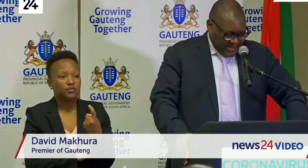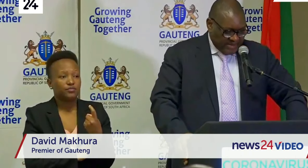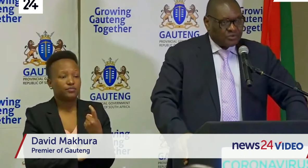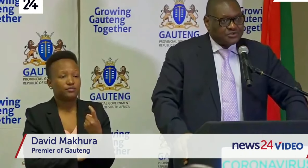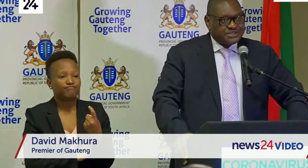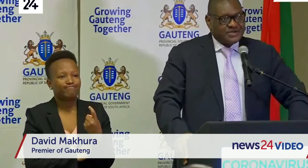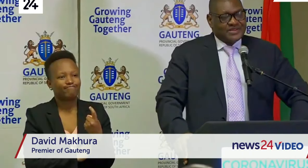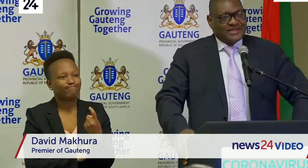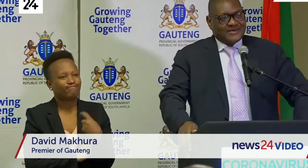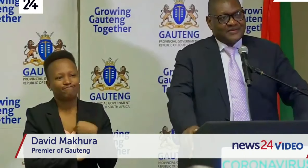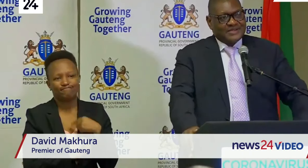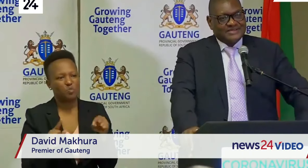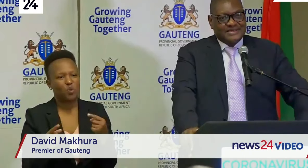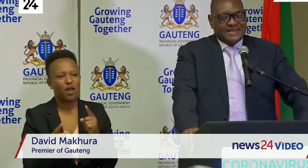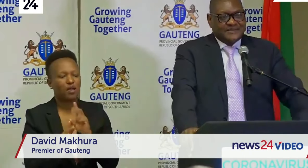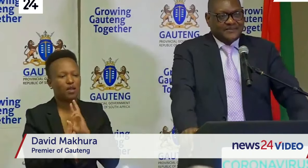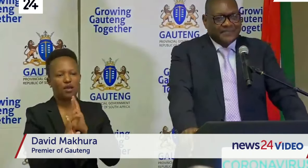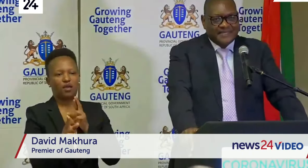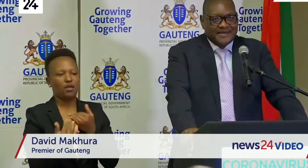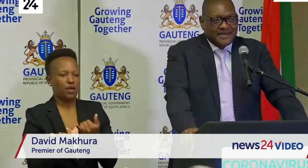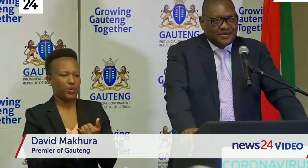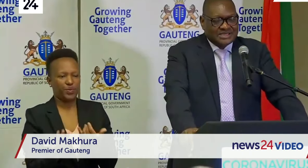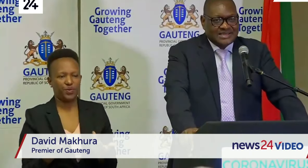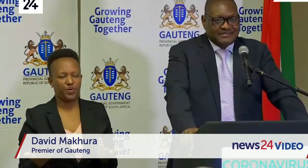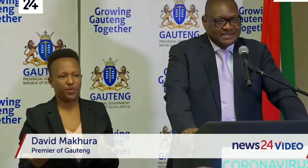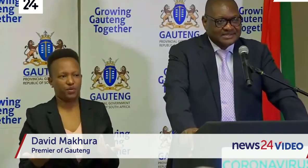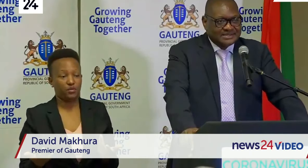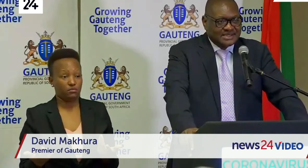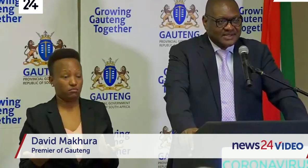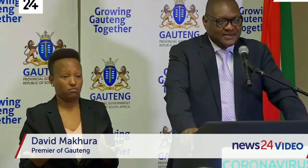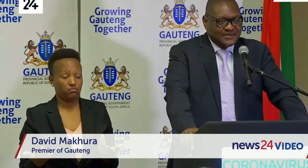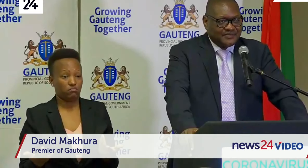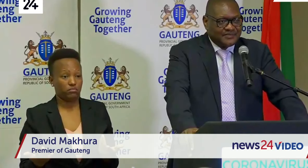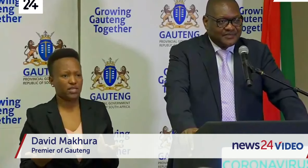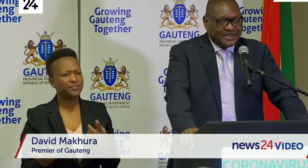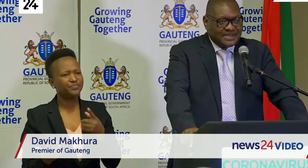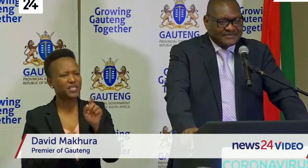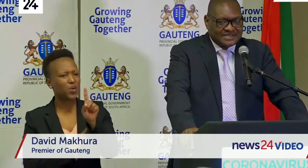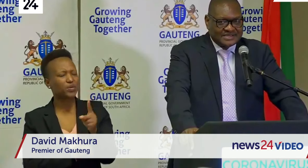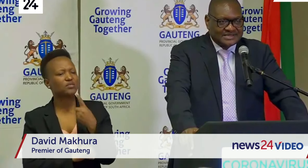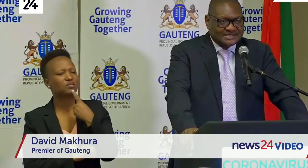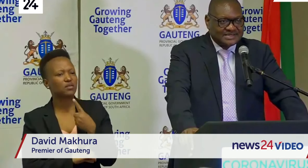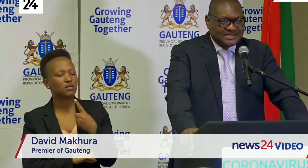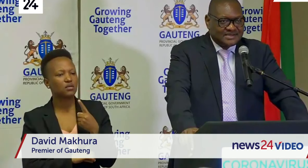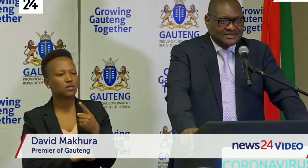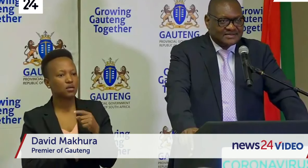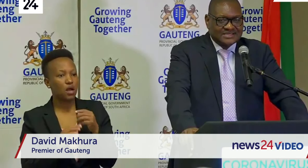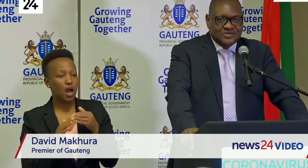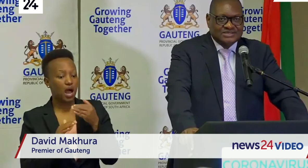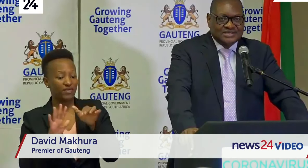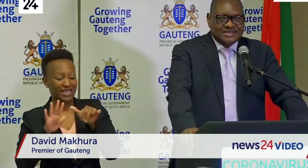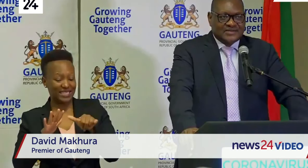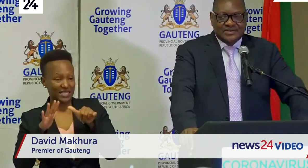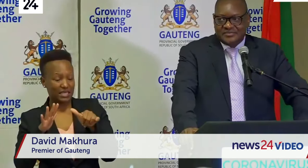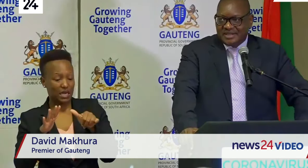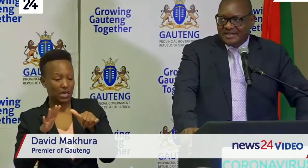able to deal with now is what happens after the 16th that